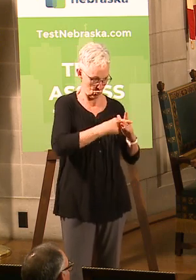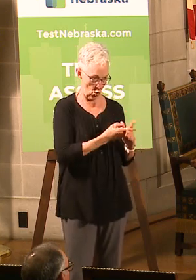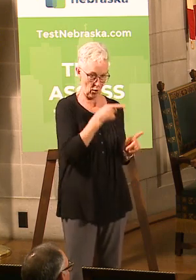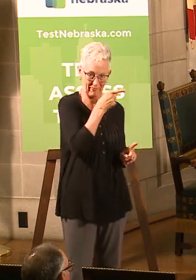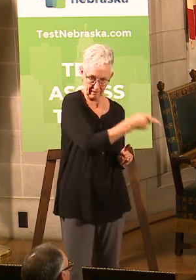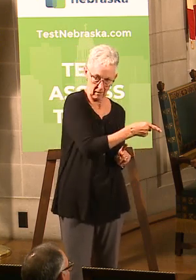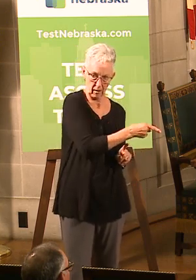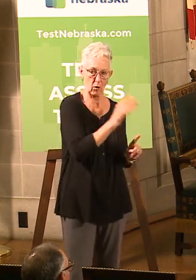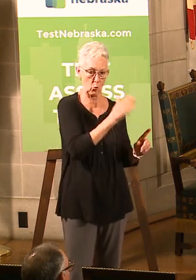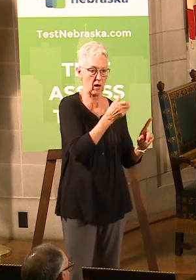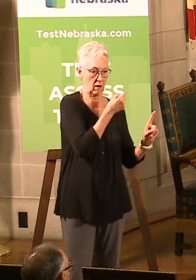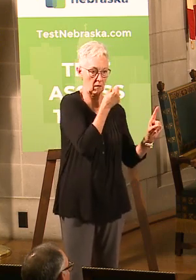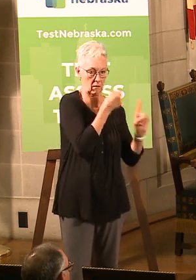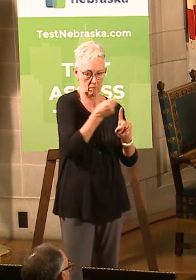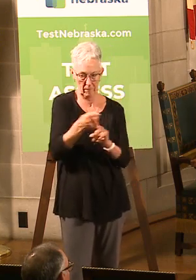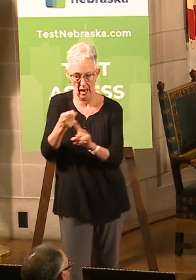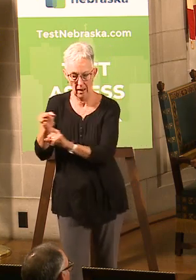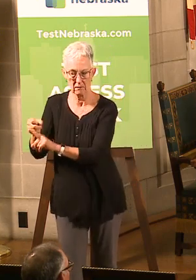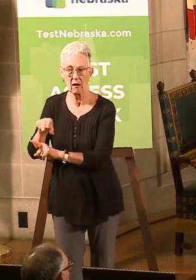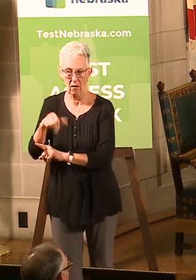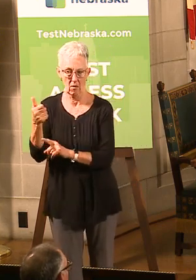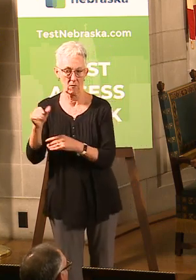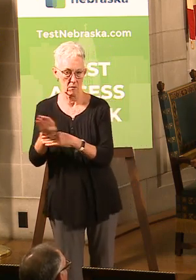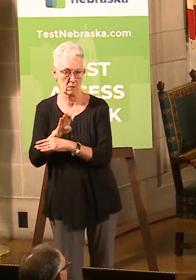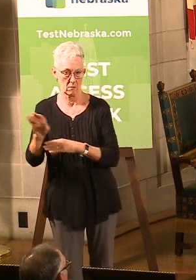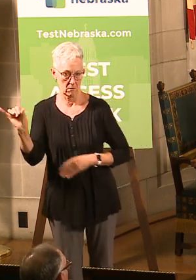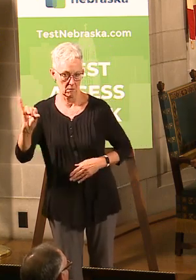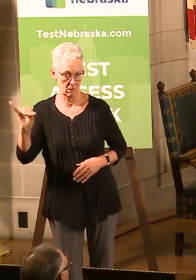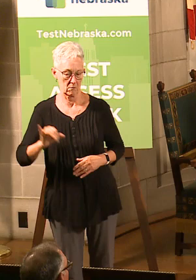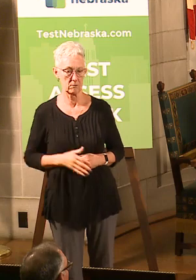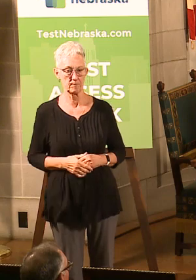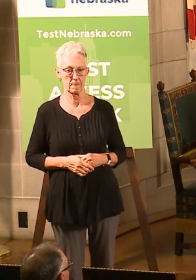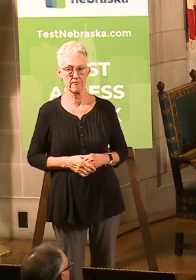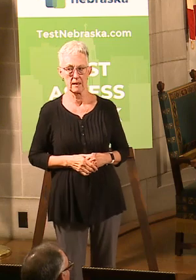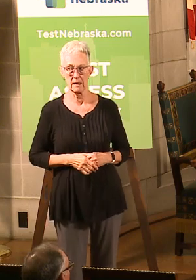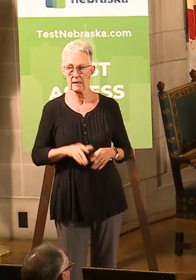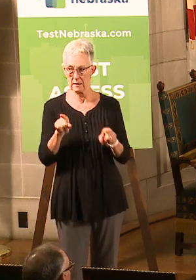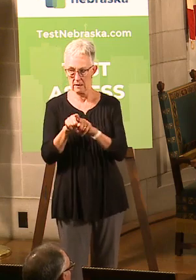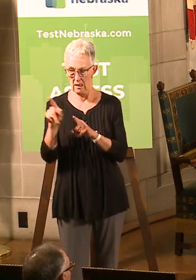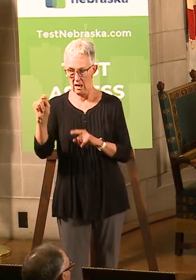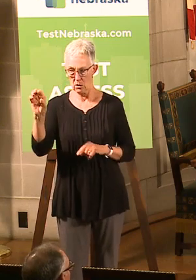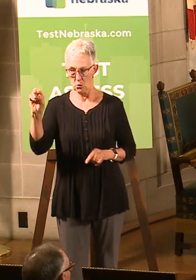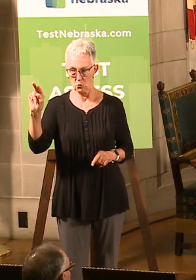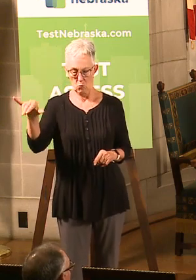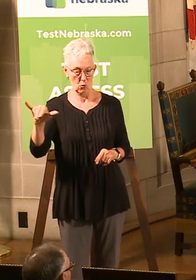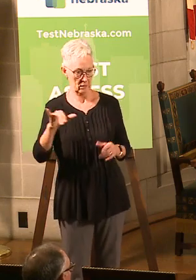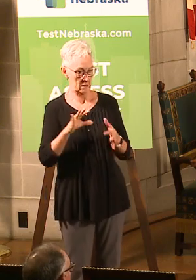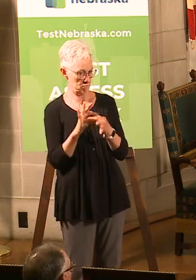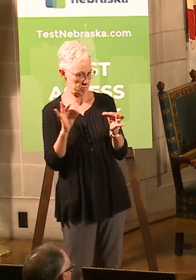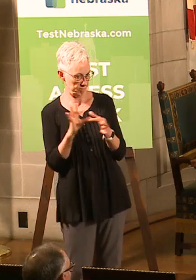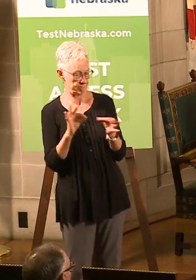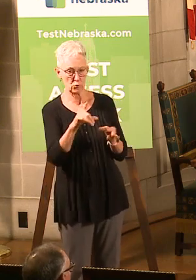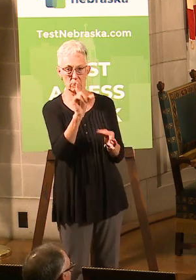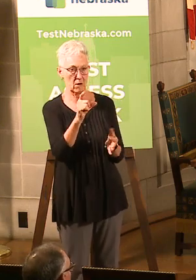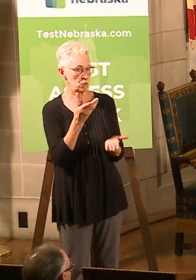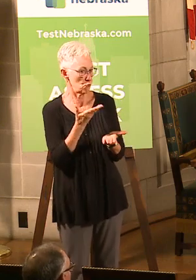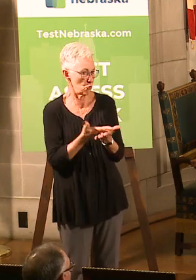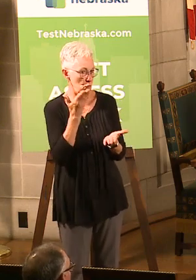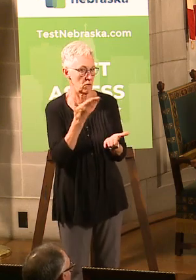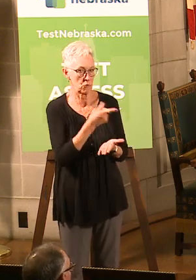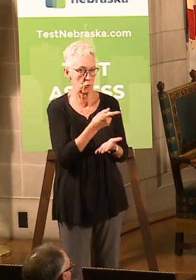As Tony mentioned, you have to have some type of a loss of revenue or other increased costs due to COVID-19.